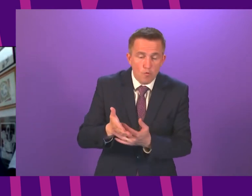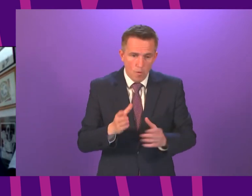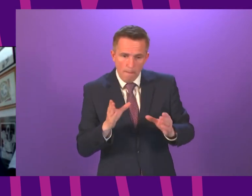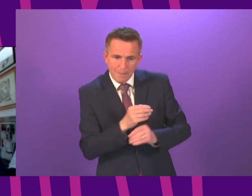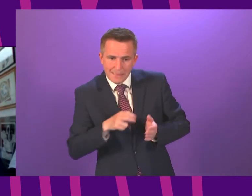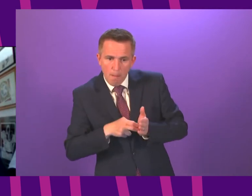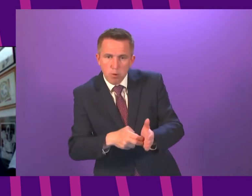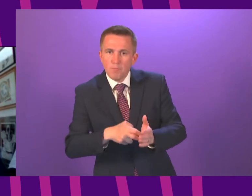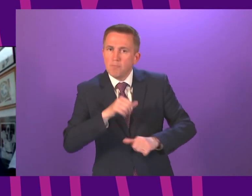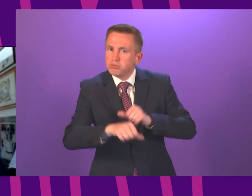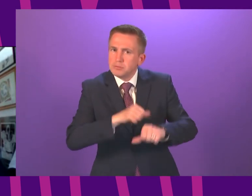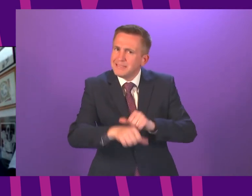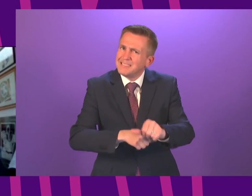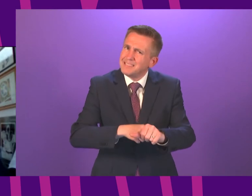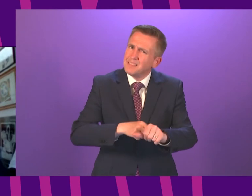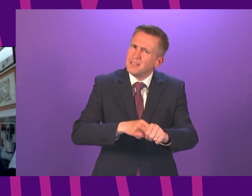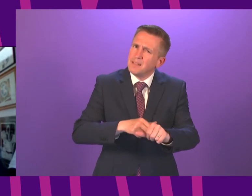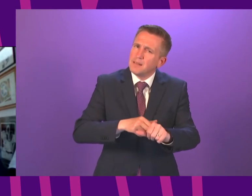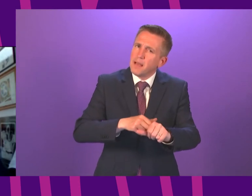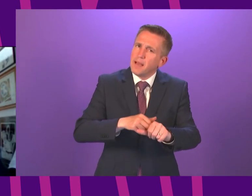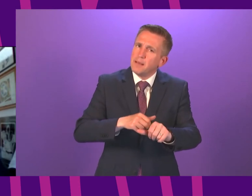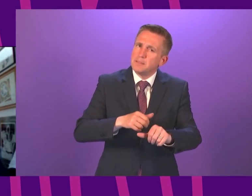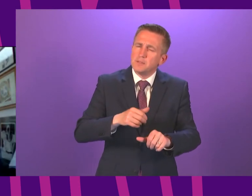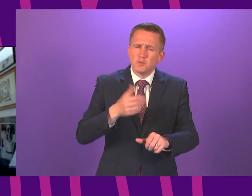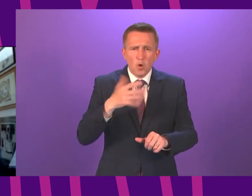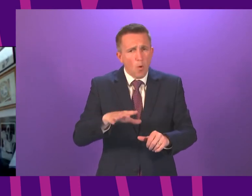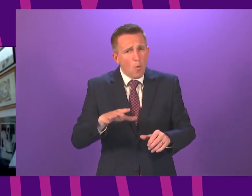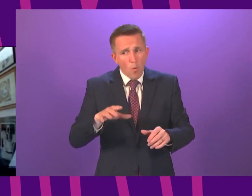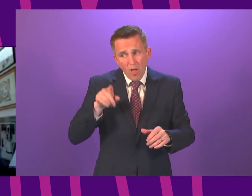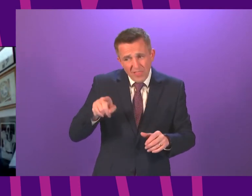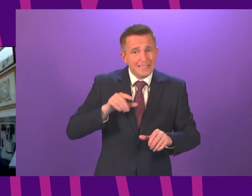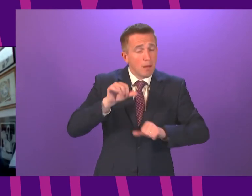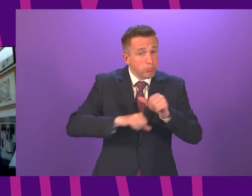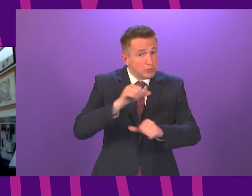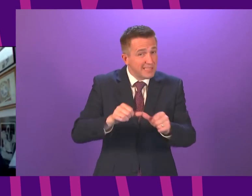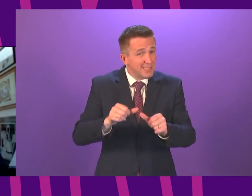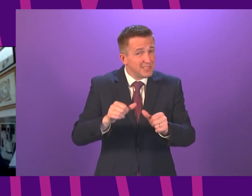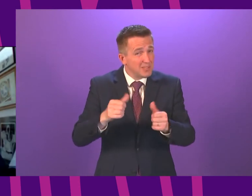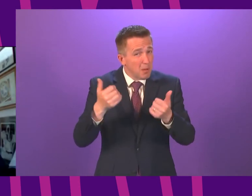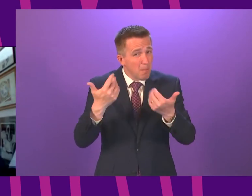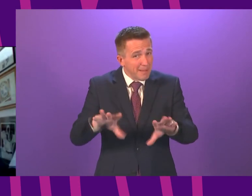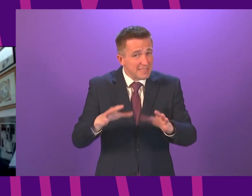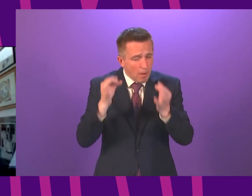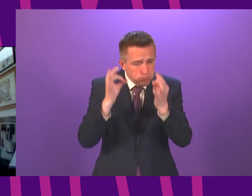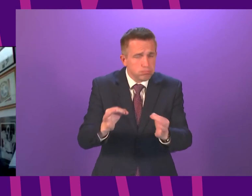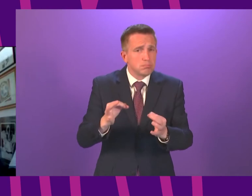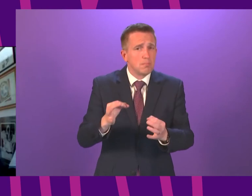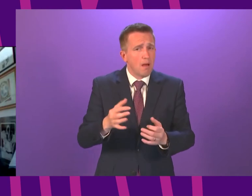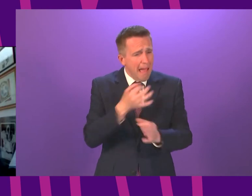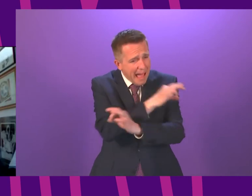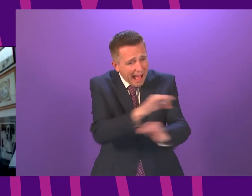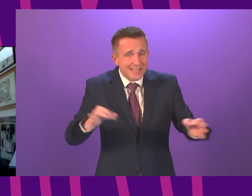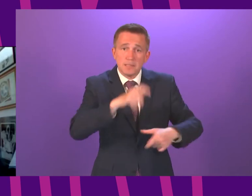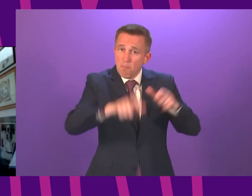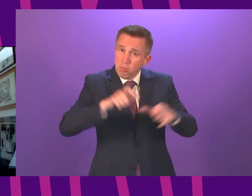and I ask therefore that an assessment is made of the efficacy of these processes including asking the public what their